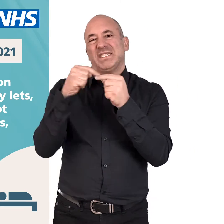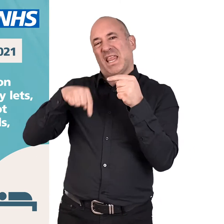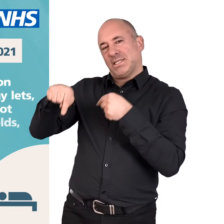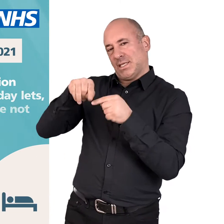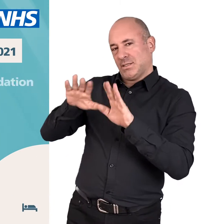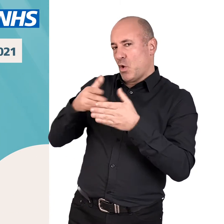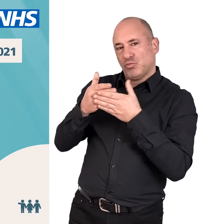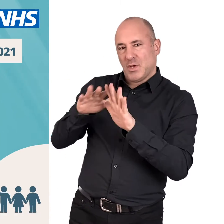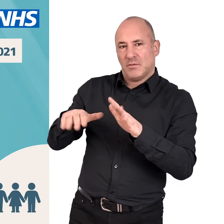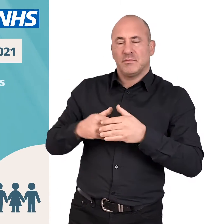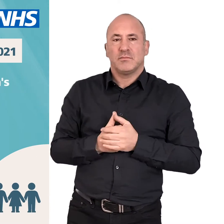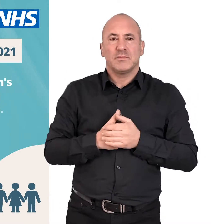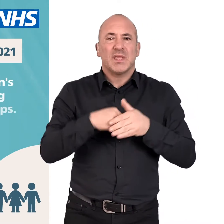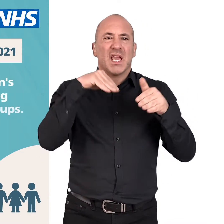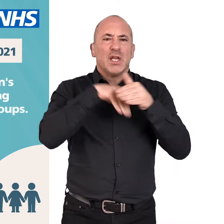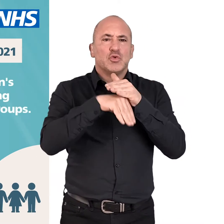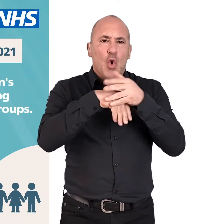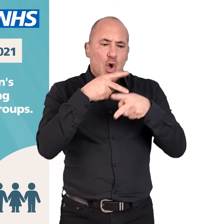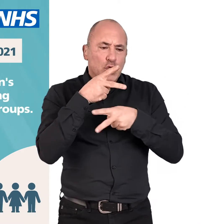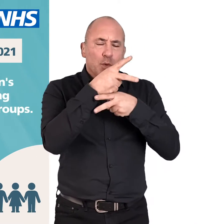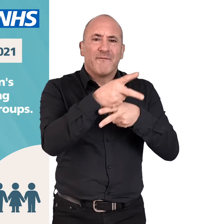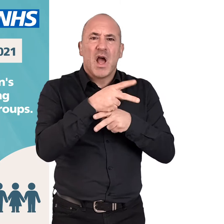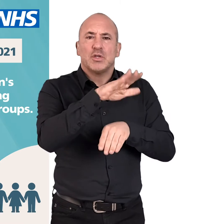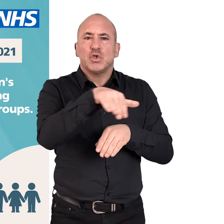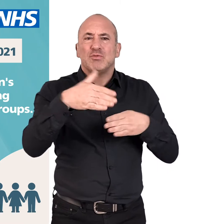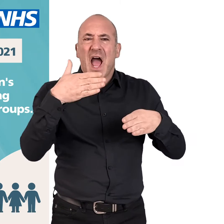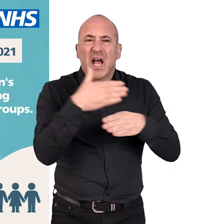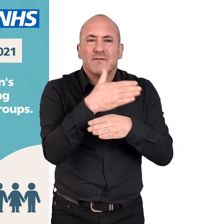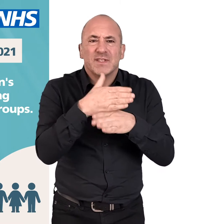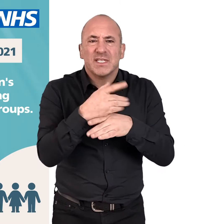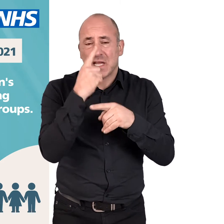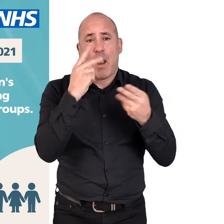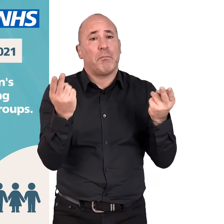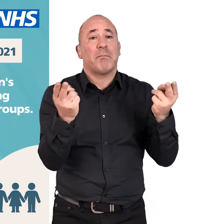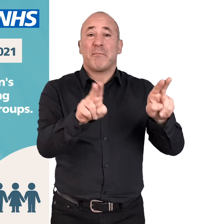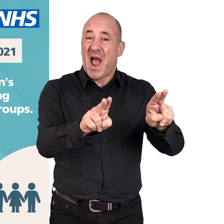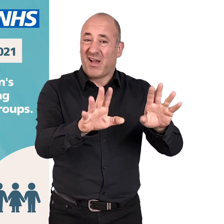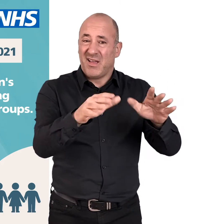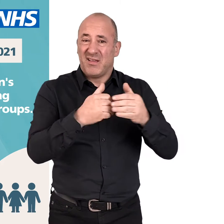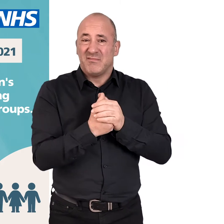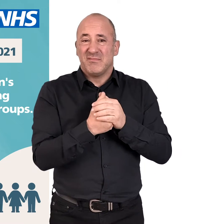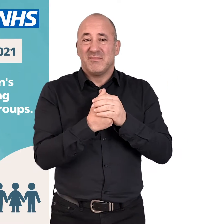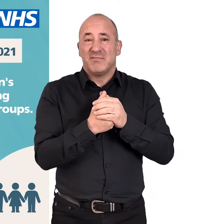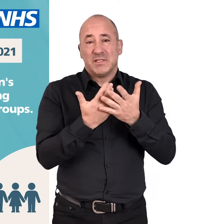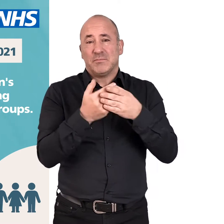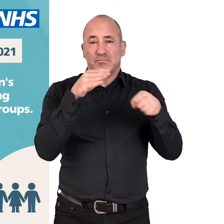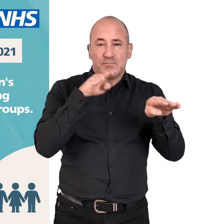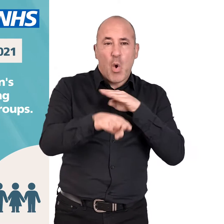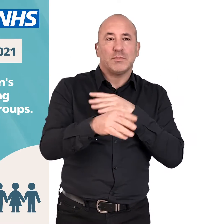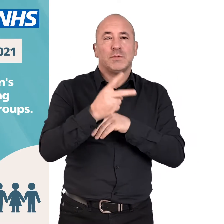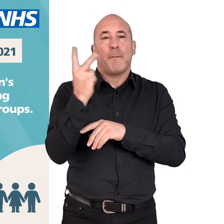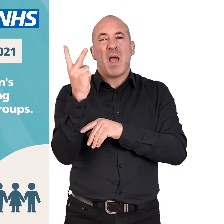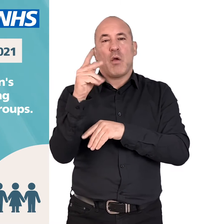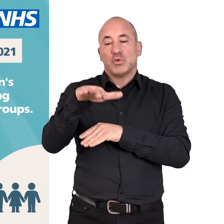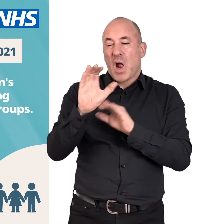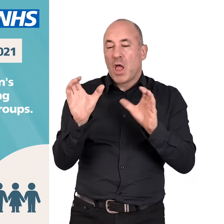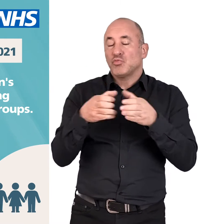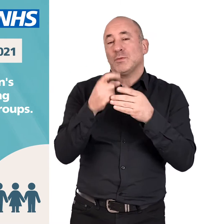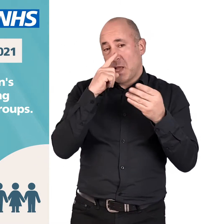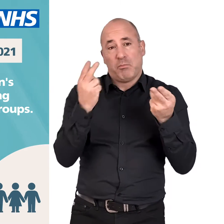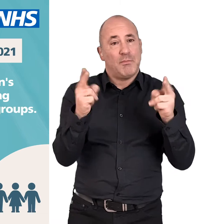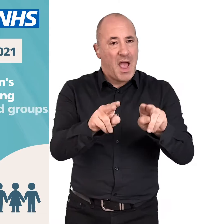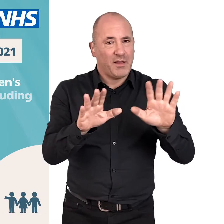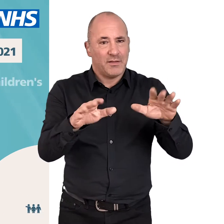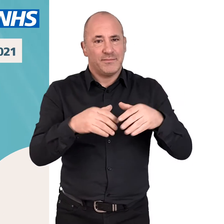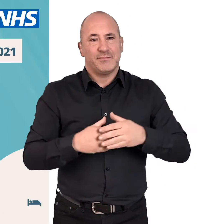reopen. All indoor supervised children's activities can restart, including sport and parent and child